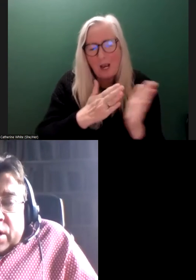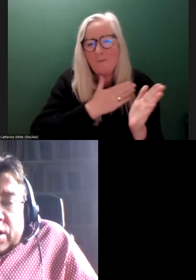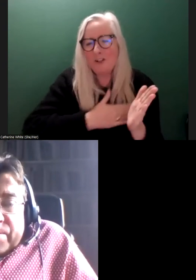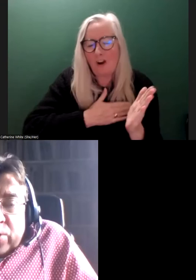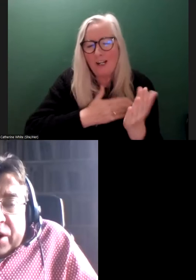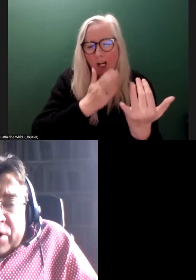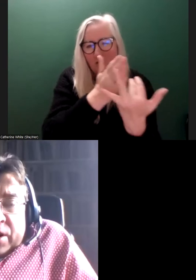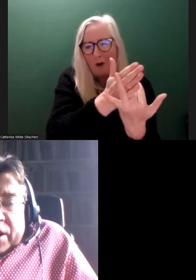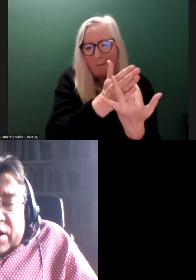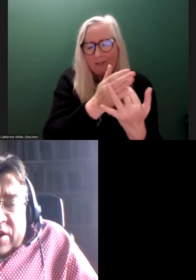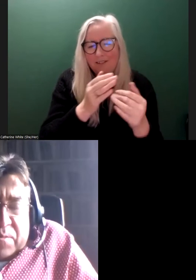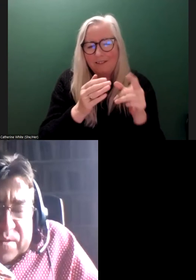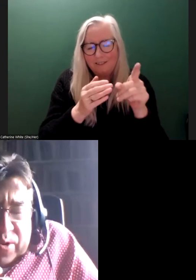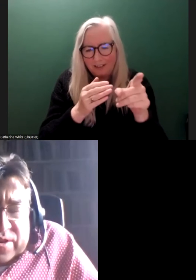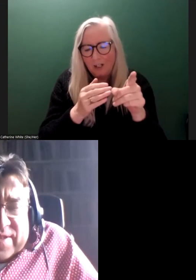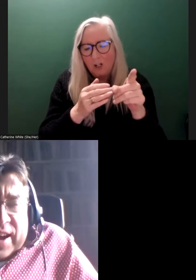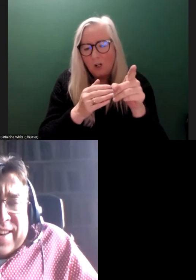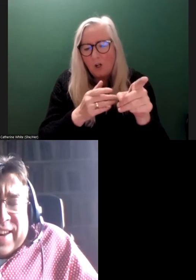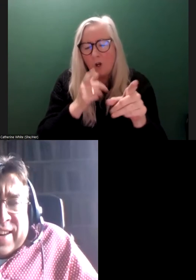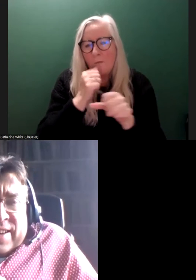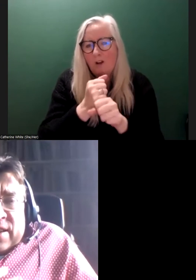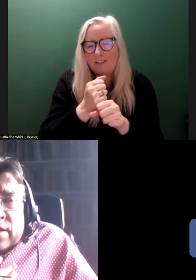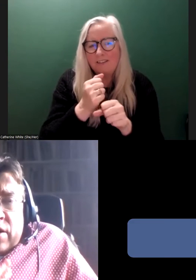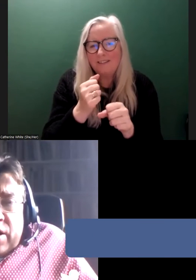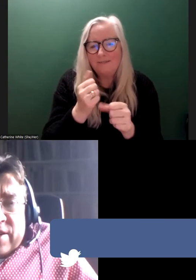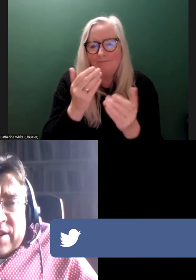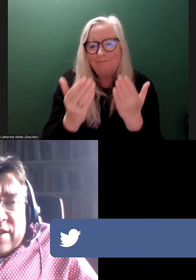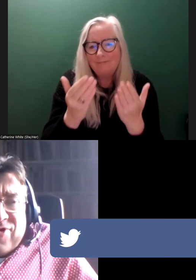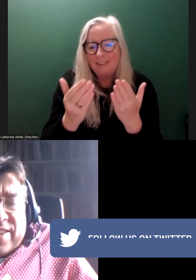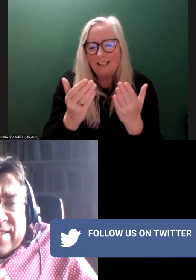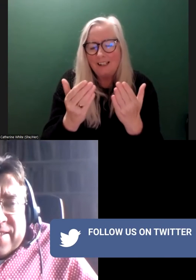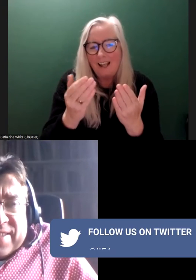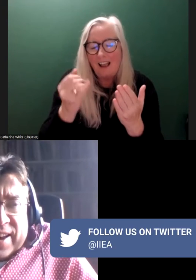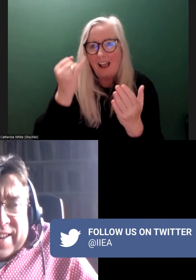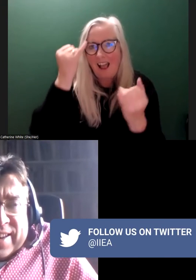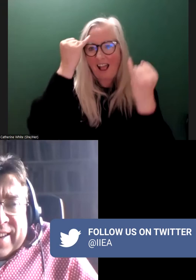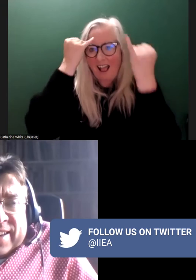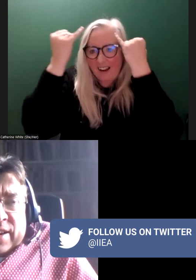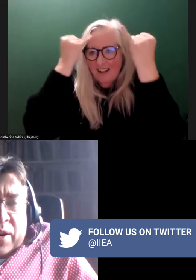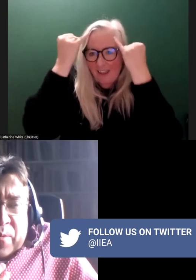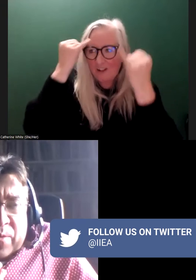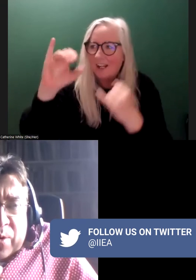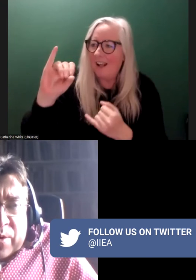interrupt your flow there, but in terms of understanding ideologies, understanding